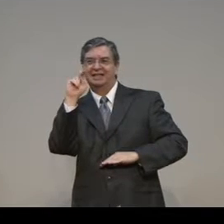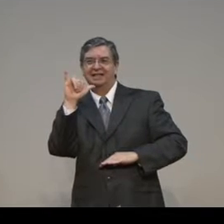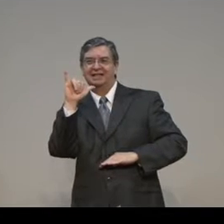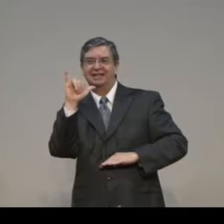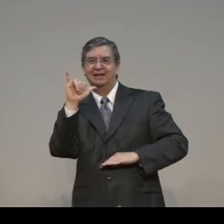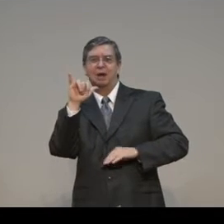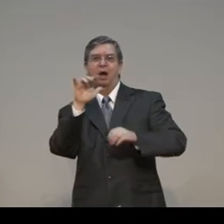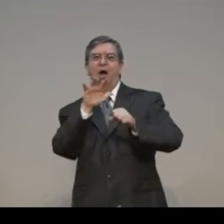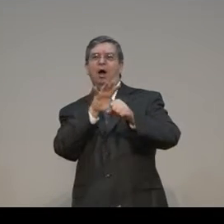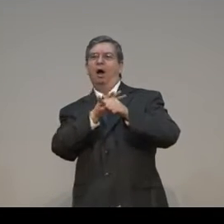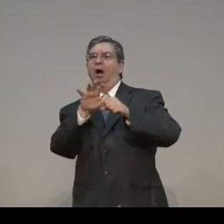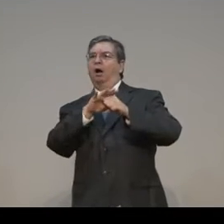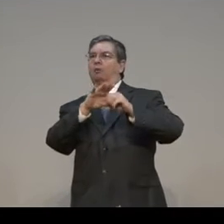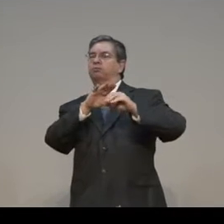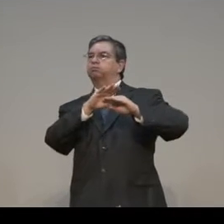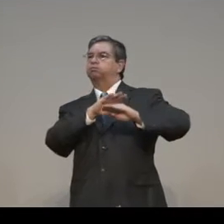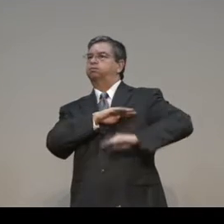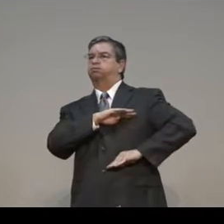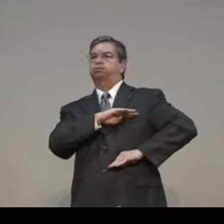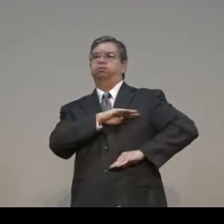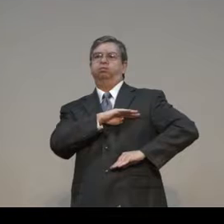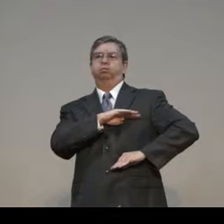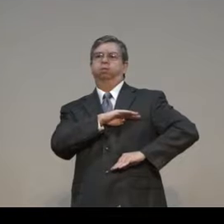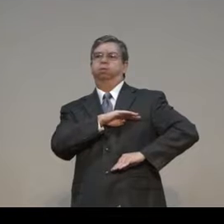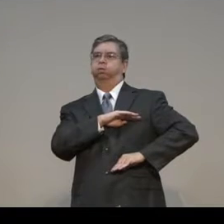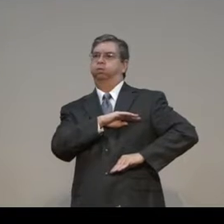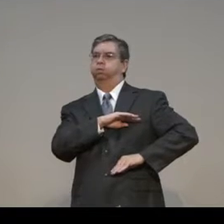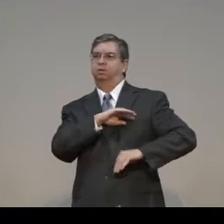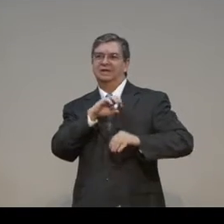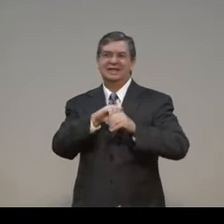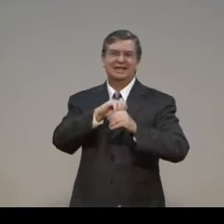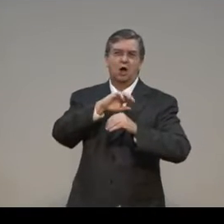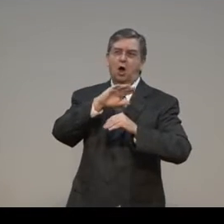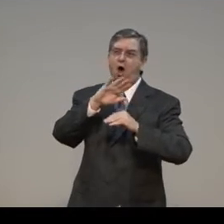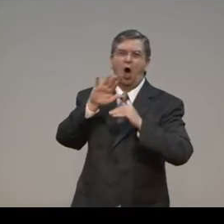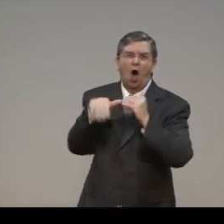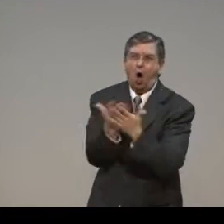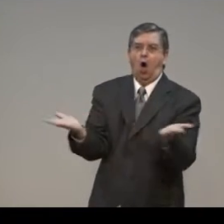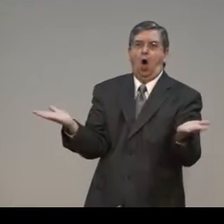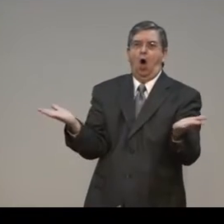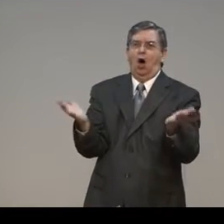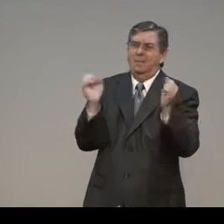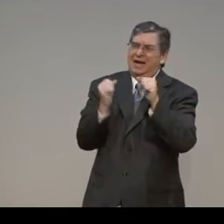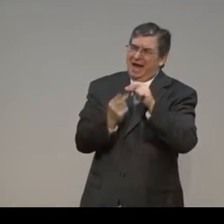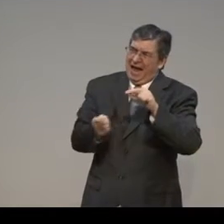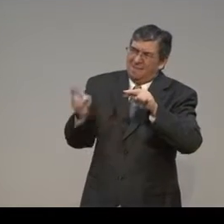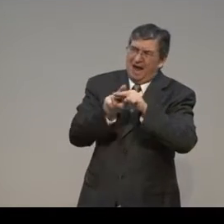you see that word of the insufficiency, that you are in all things